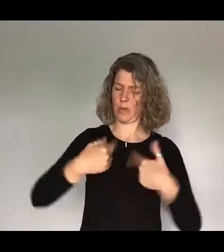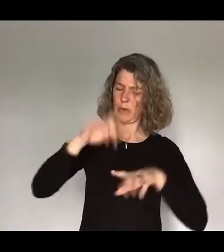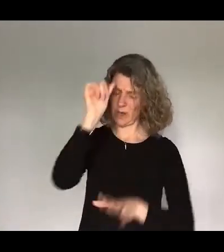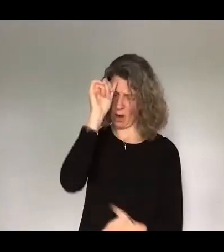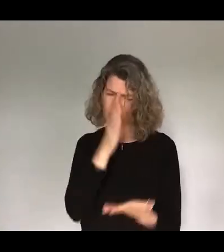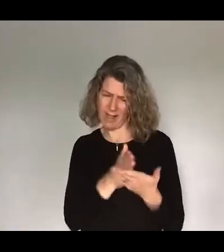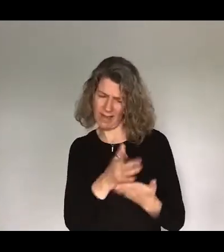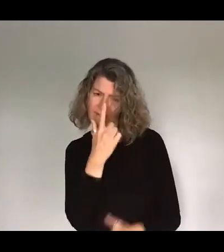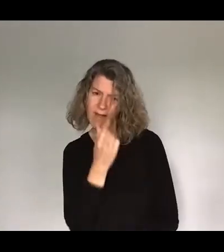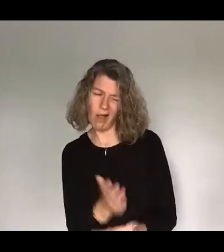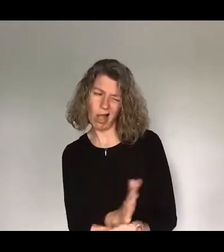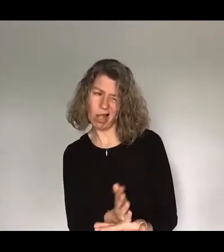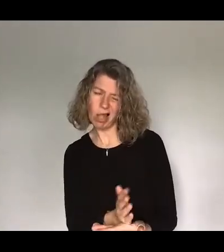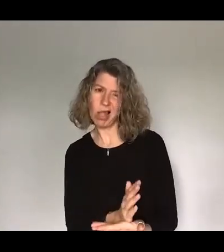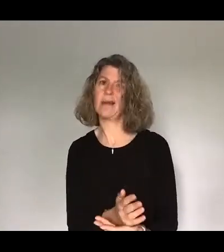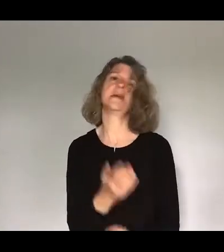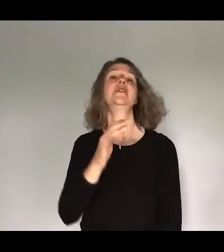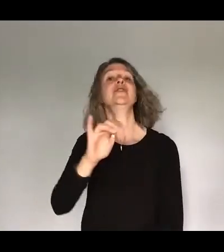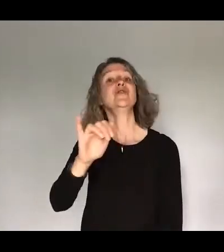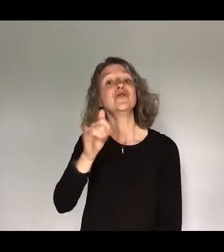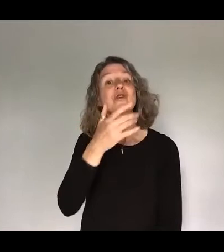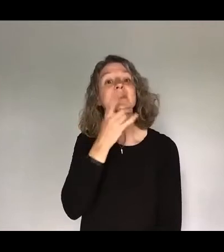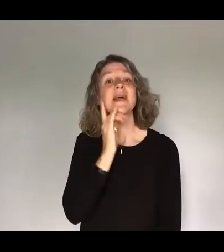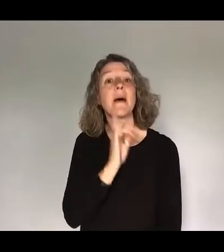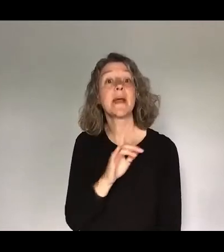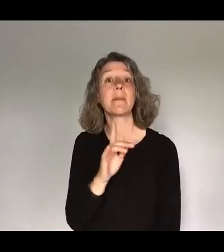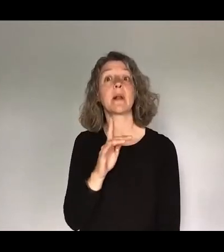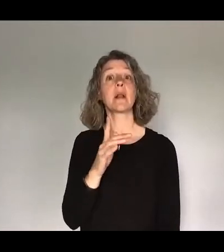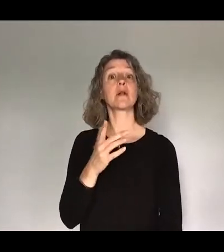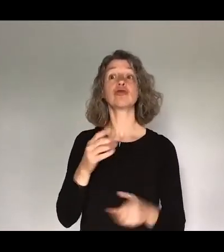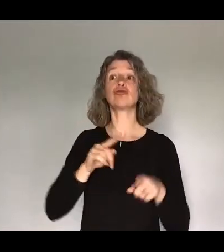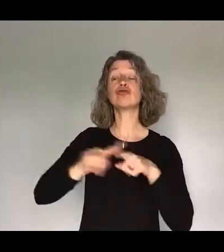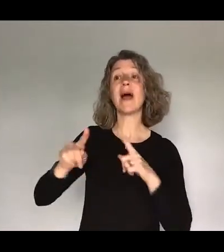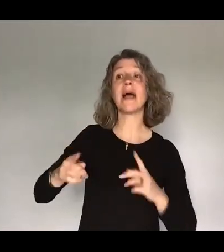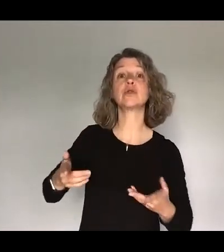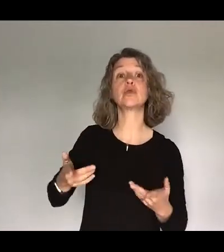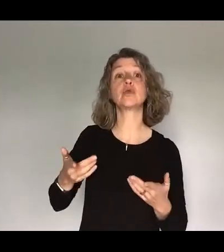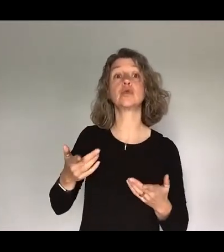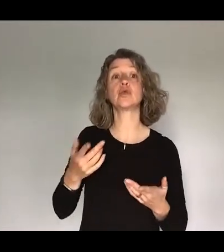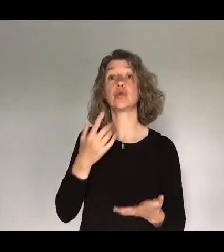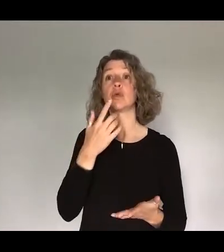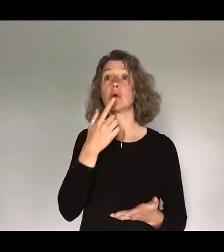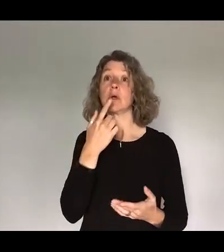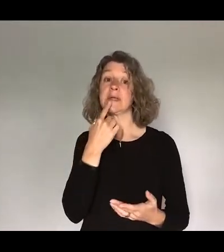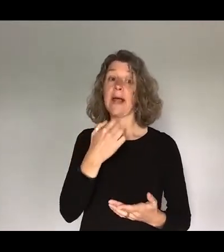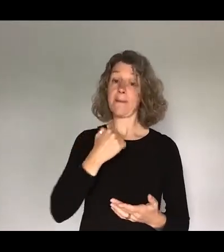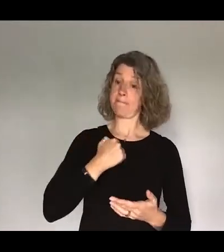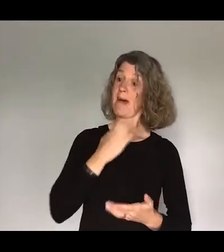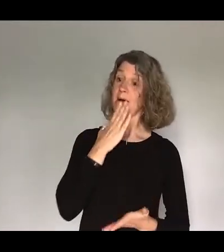sometimes people will try to back up their promises they might try to make them sound more reliable by adding something to